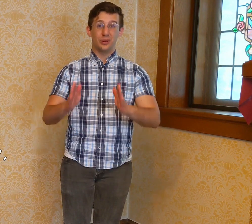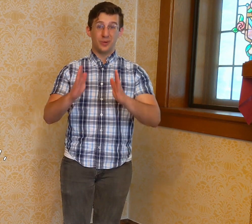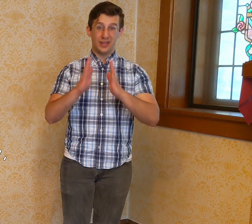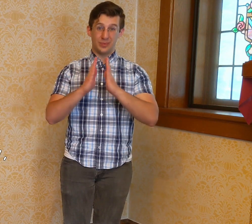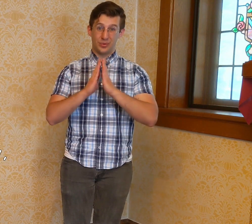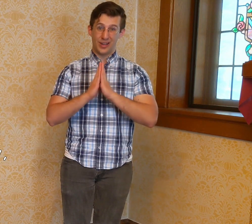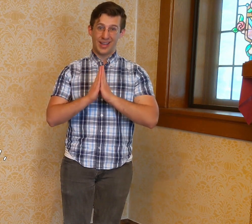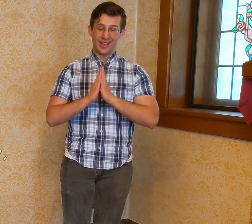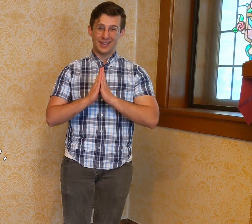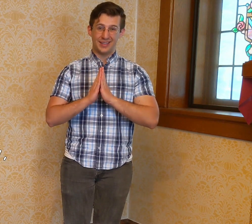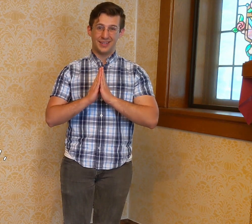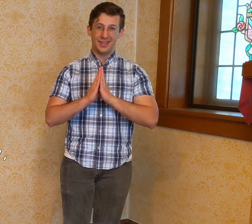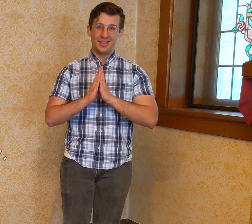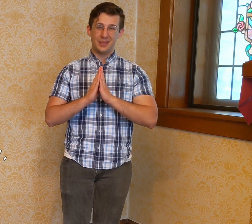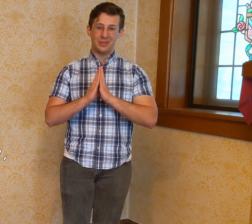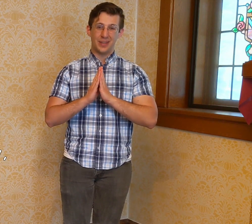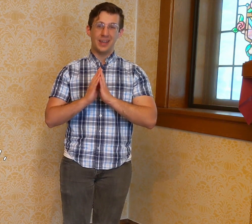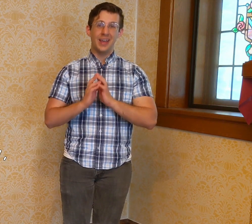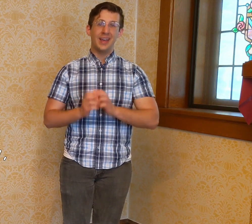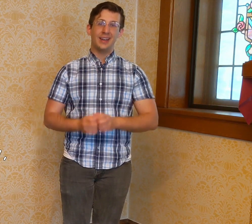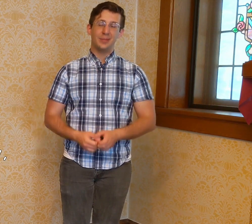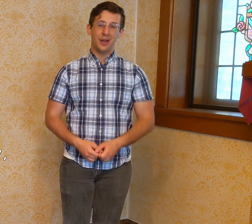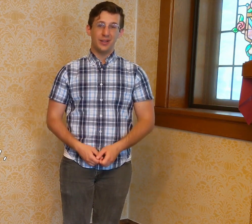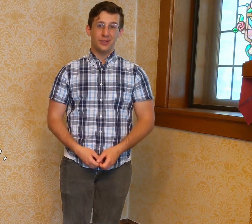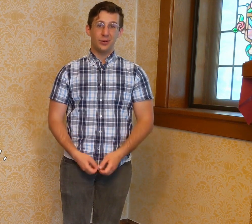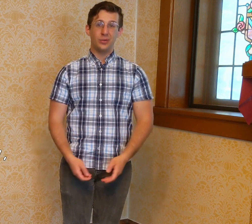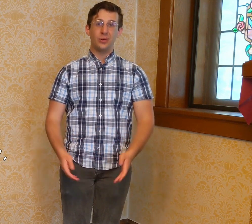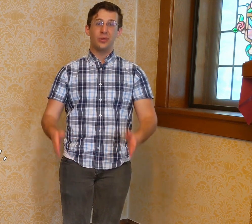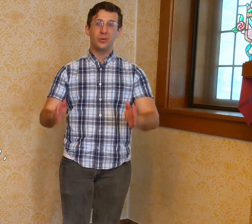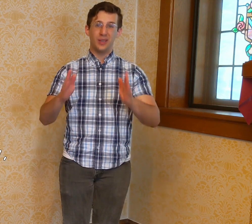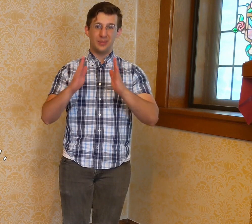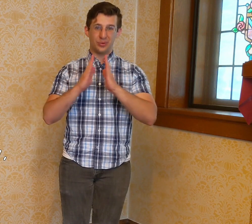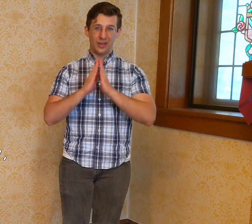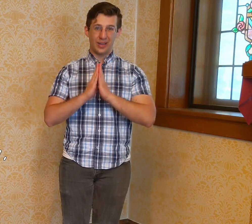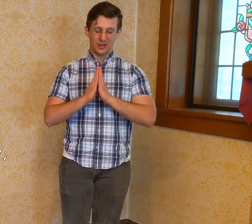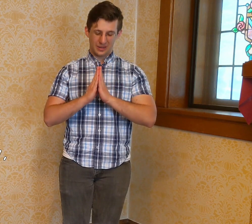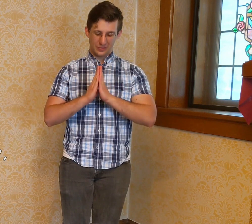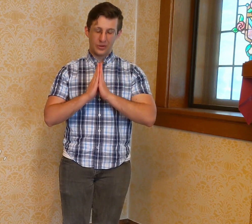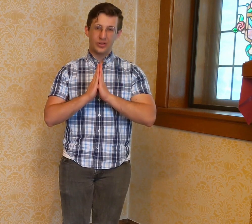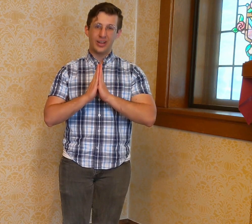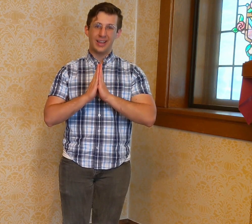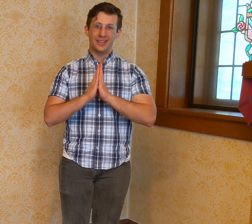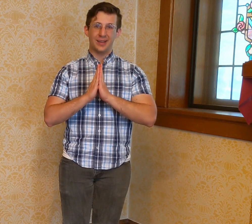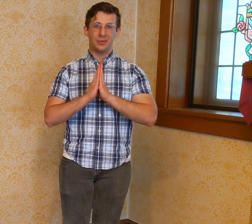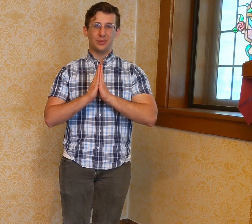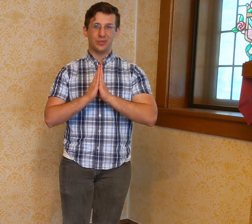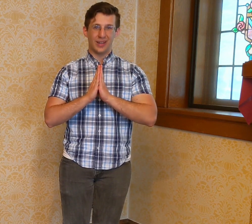we pray. Say that with me. Help us, O Lord, we pray. We're going to fold our hands like we're praying.